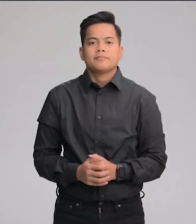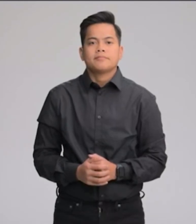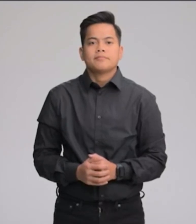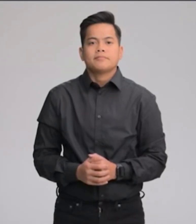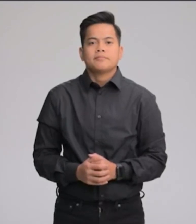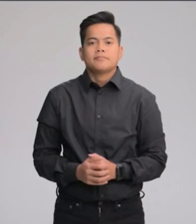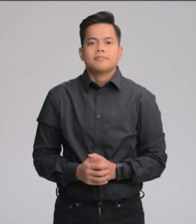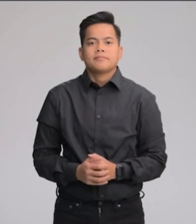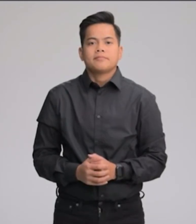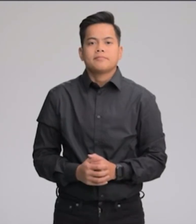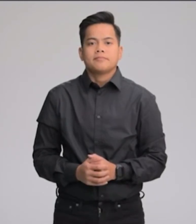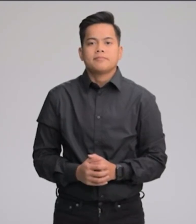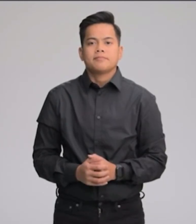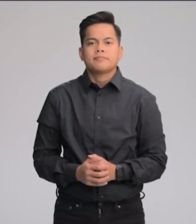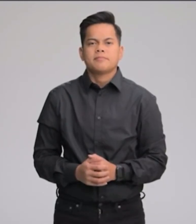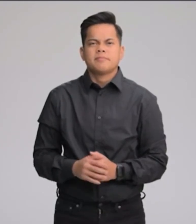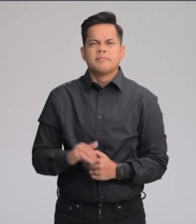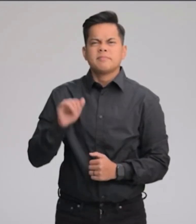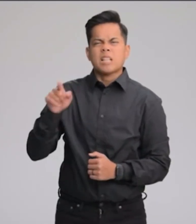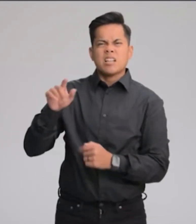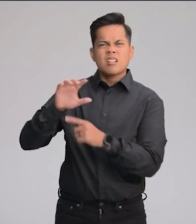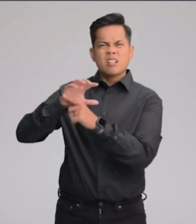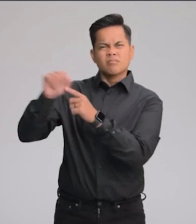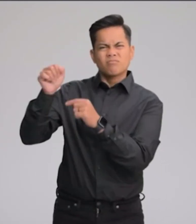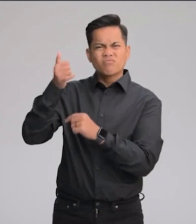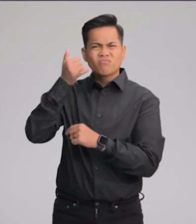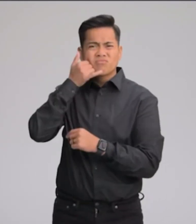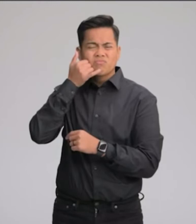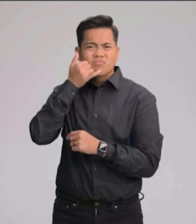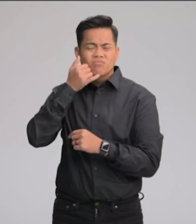It's time to go beyond what a smartphone can do.